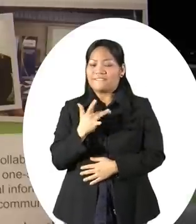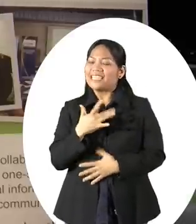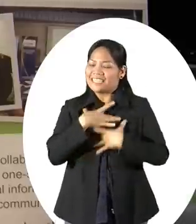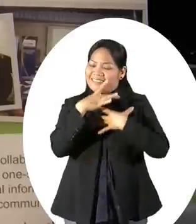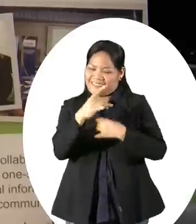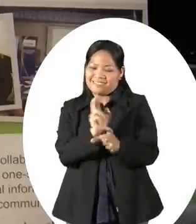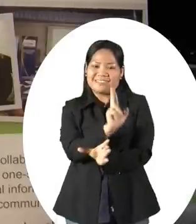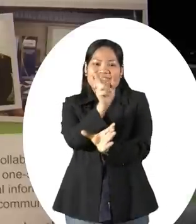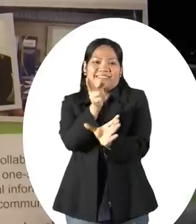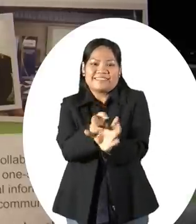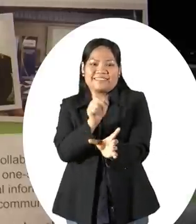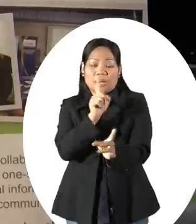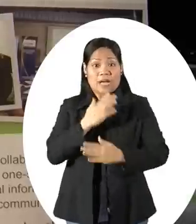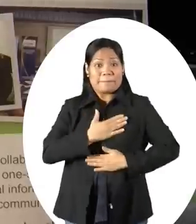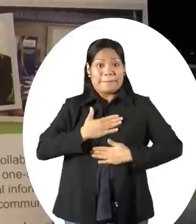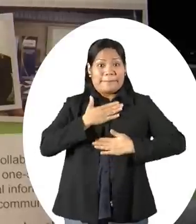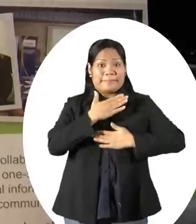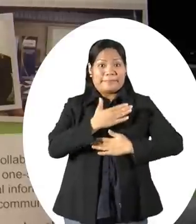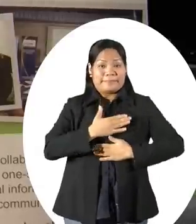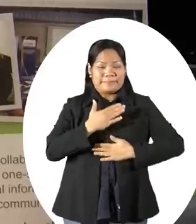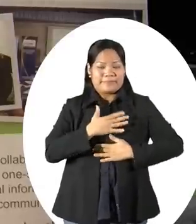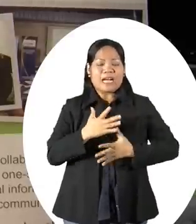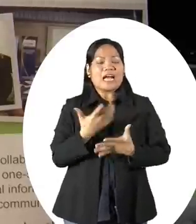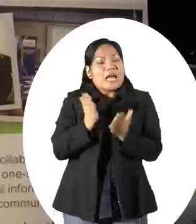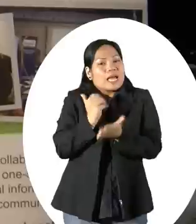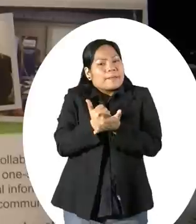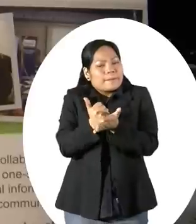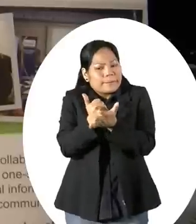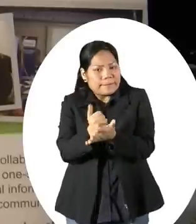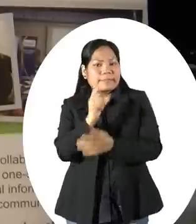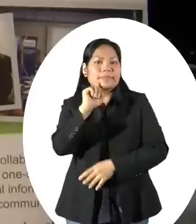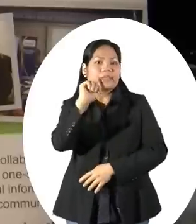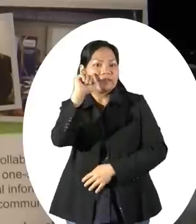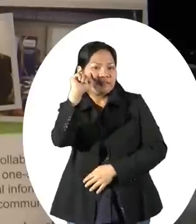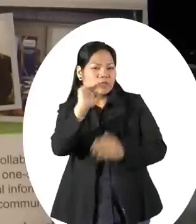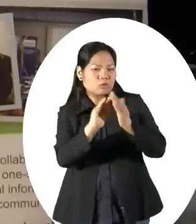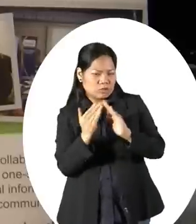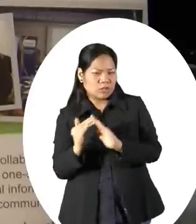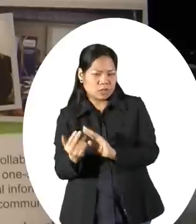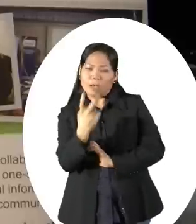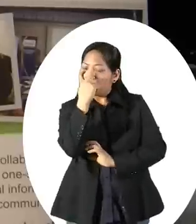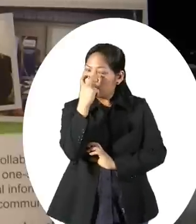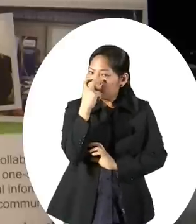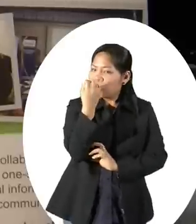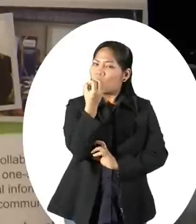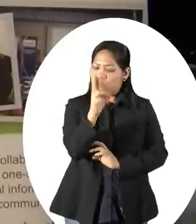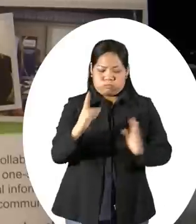get involved and we're very happy to especially work with underserved communities such as the hearing impaired, visually impaired and